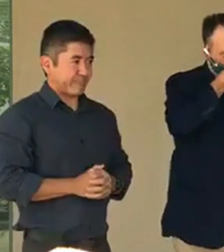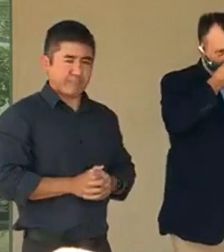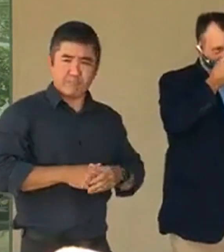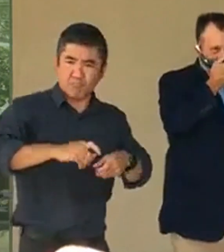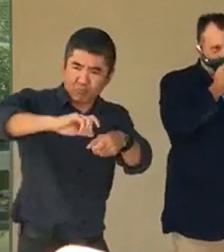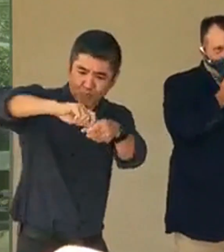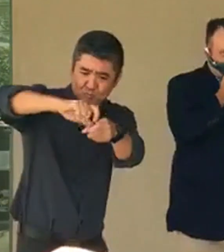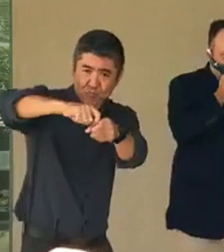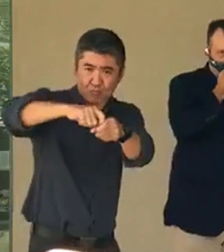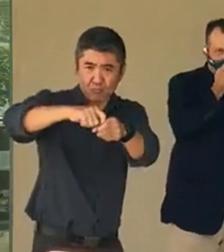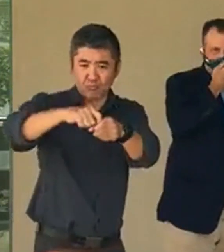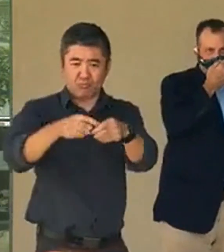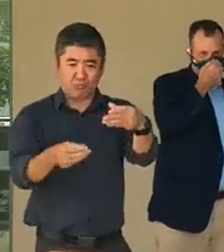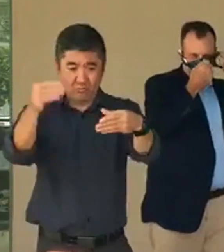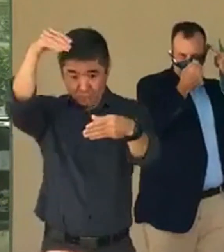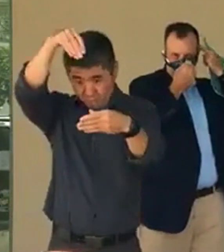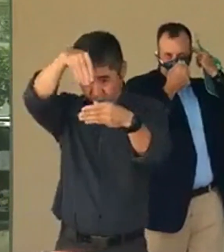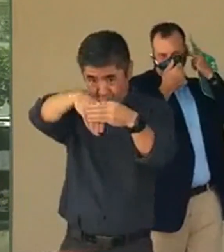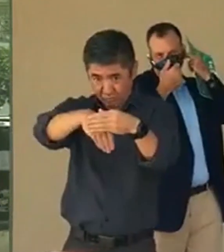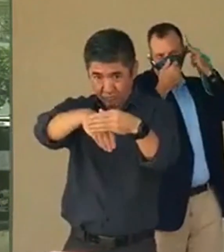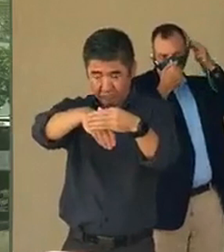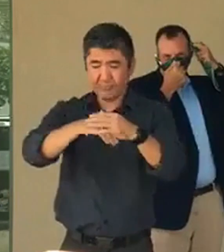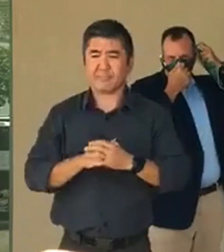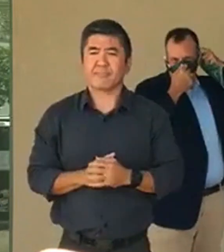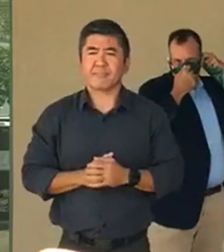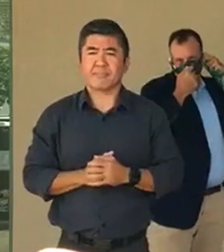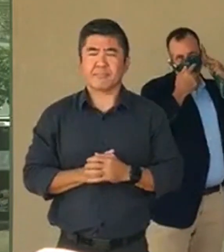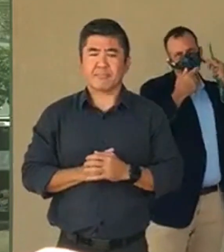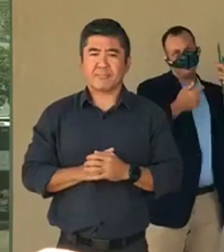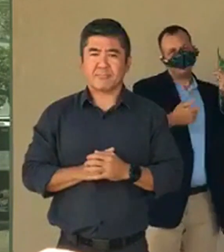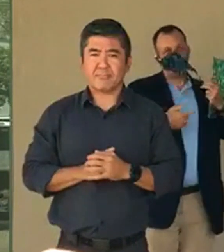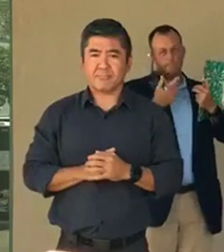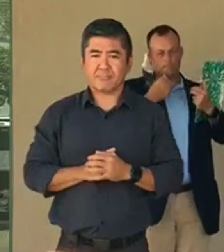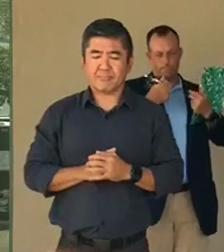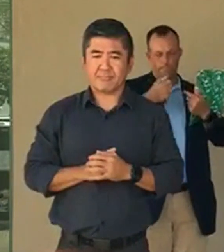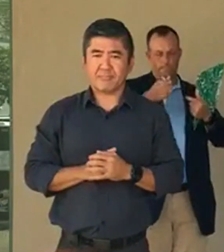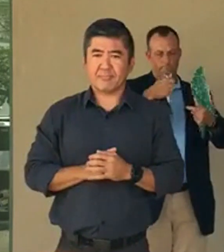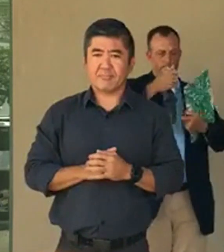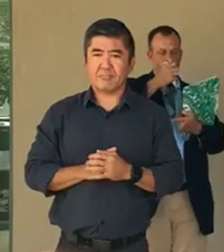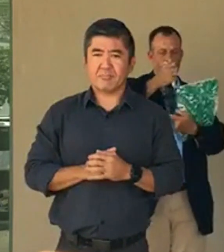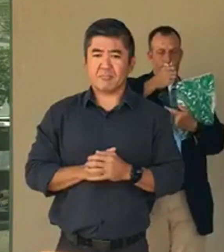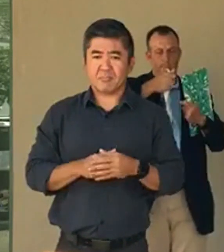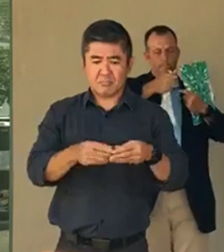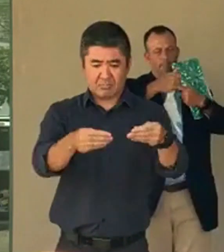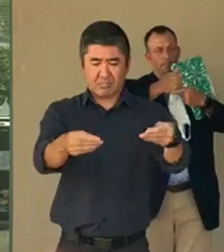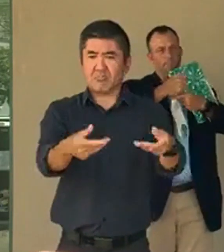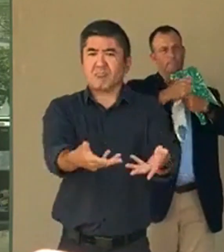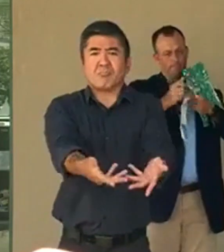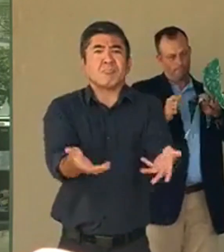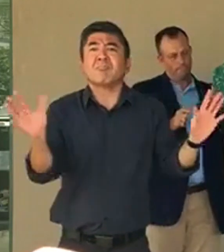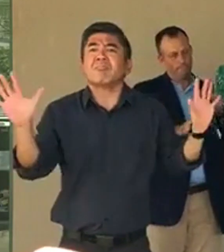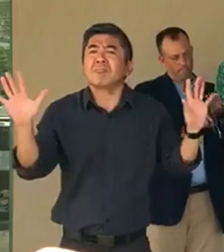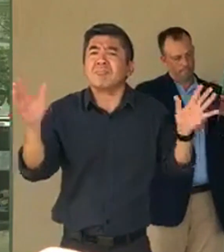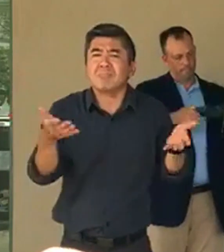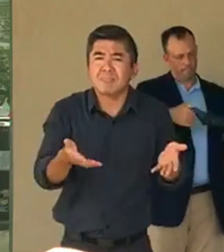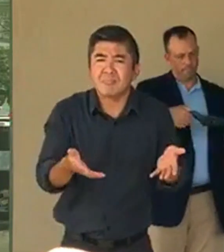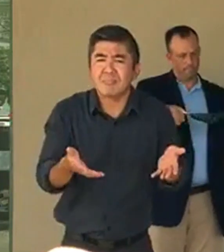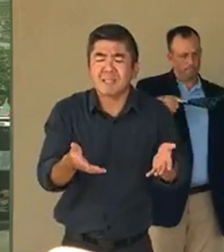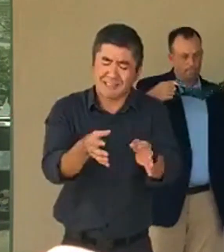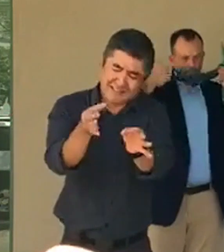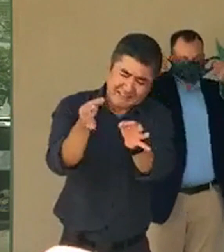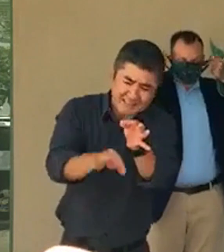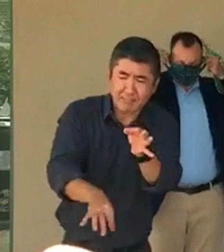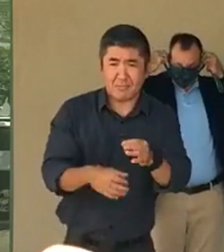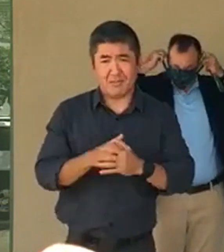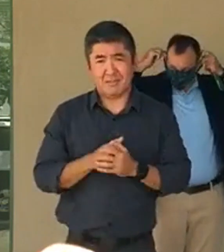Cover it up and put it back in the bag. And that's all it takes. It's very